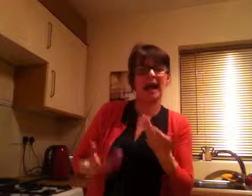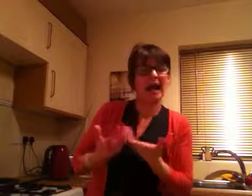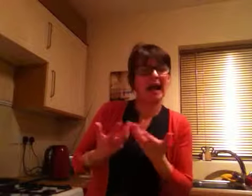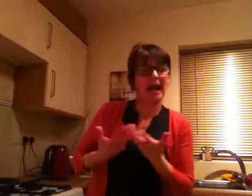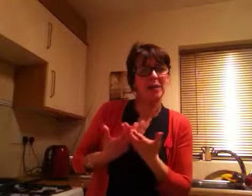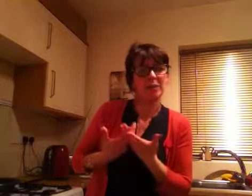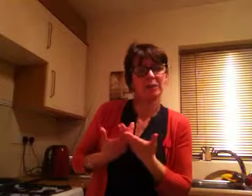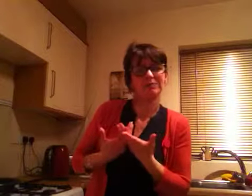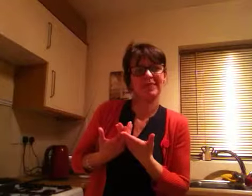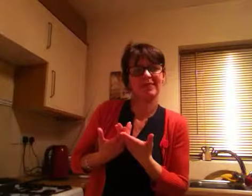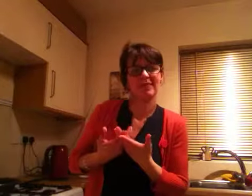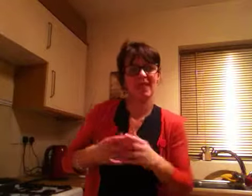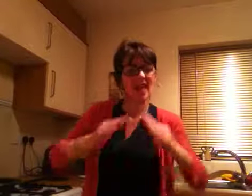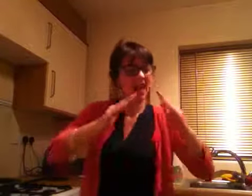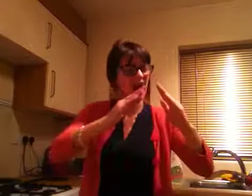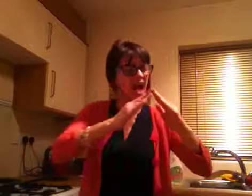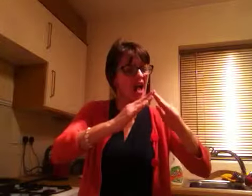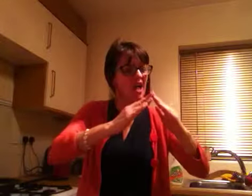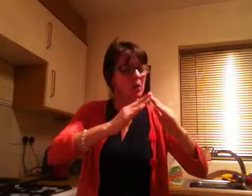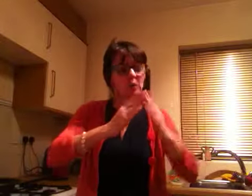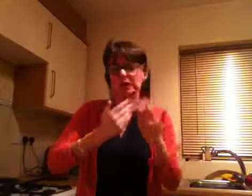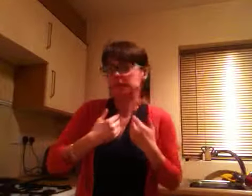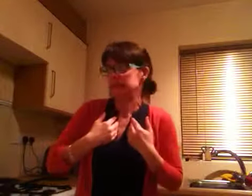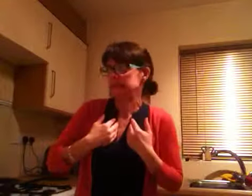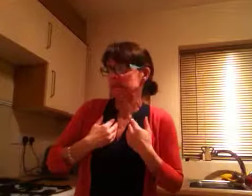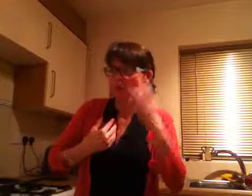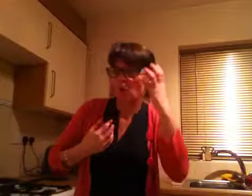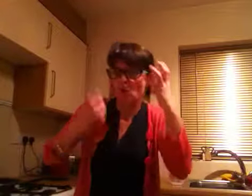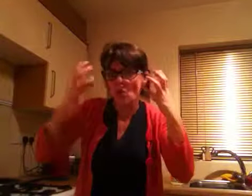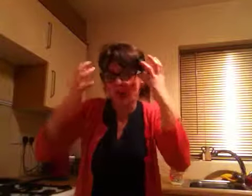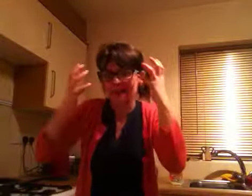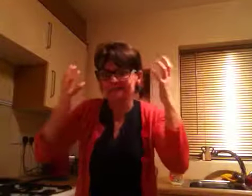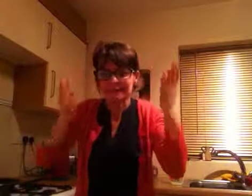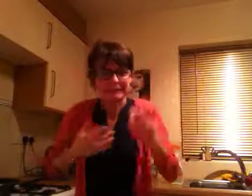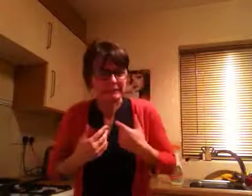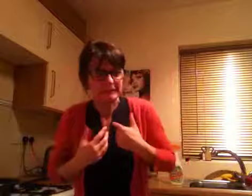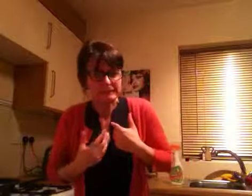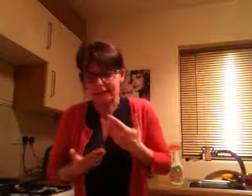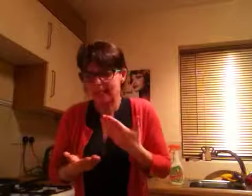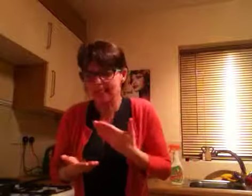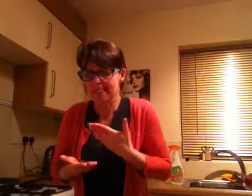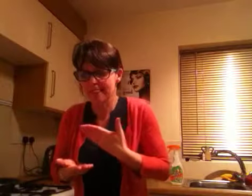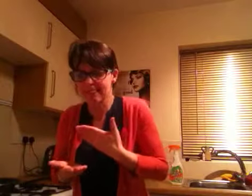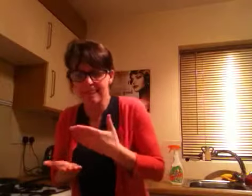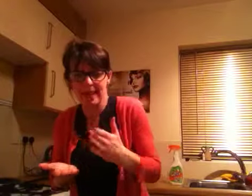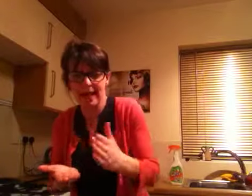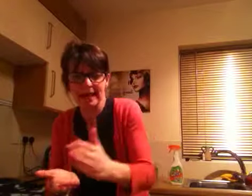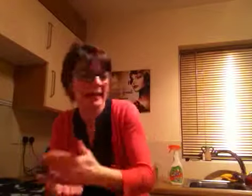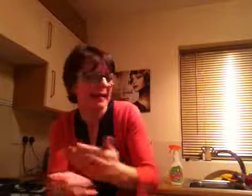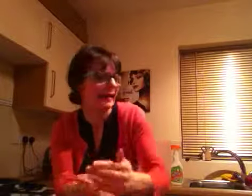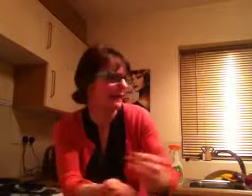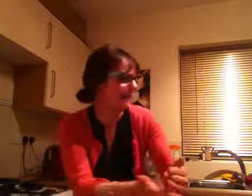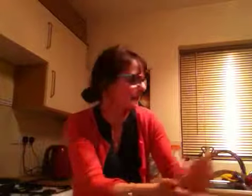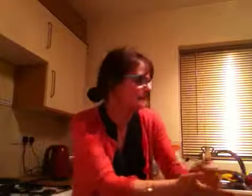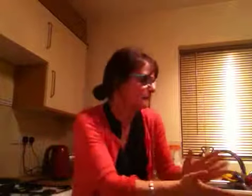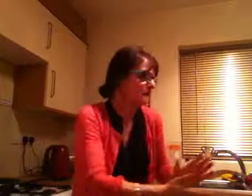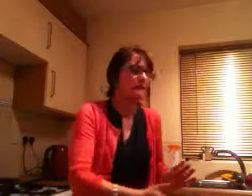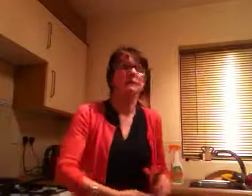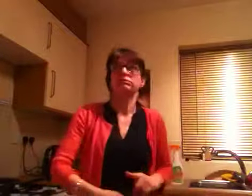Too much everyday dirt and blokish mess, and I worried about what she would think of me. So,